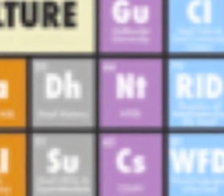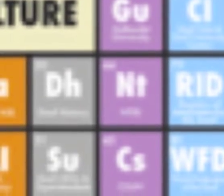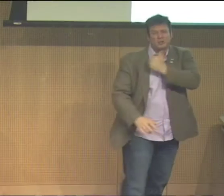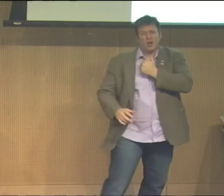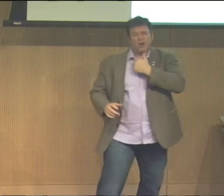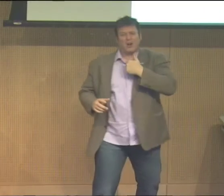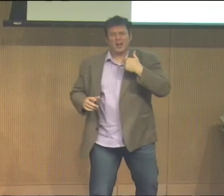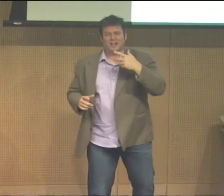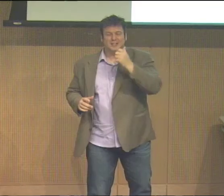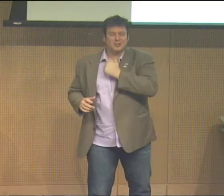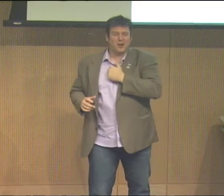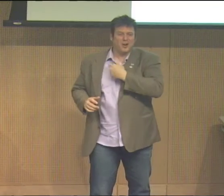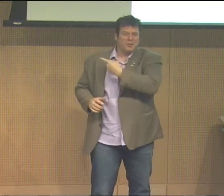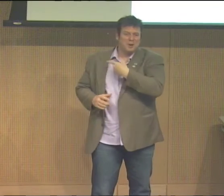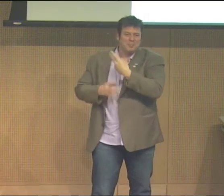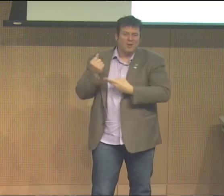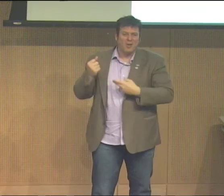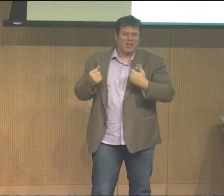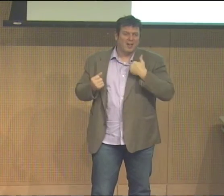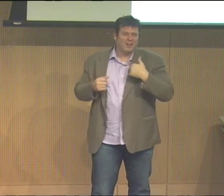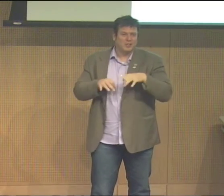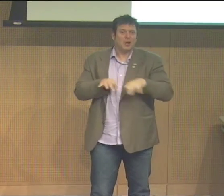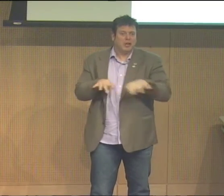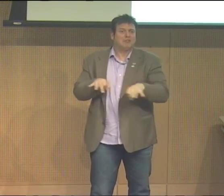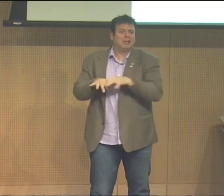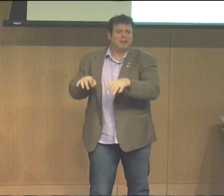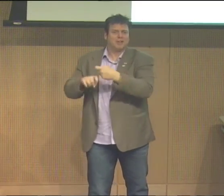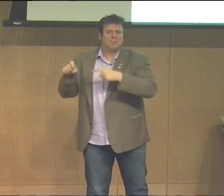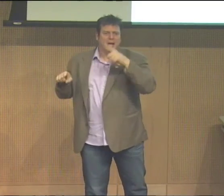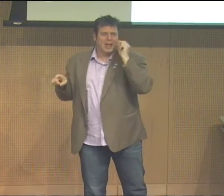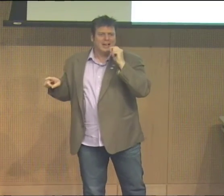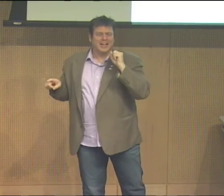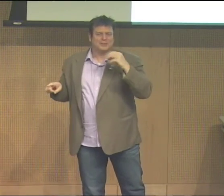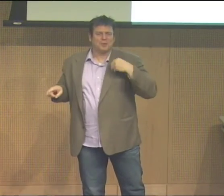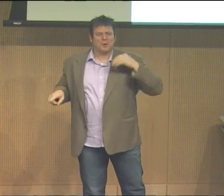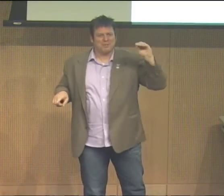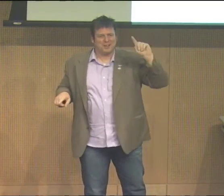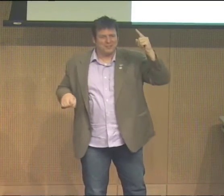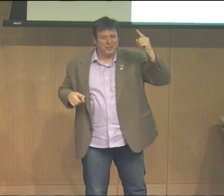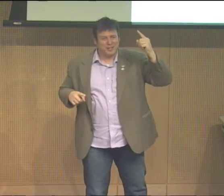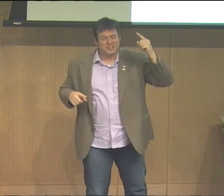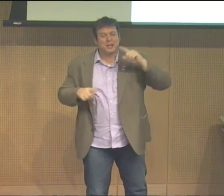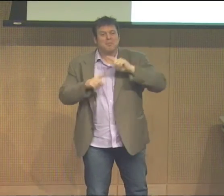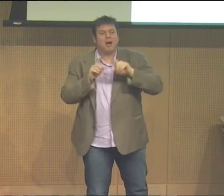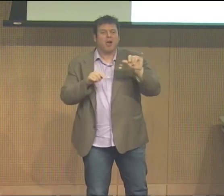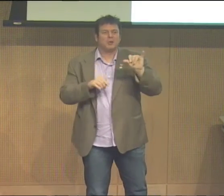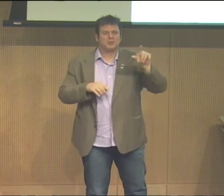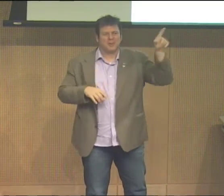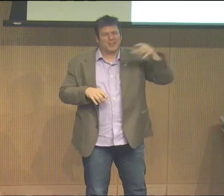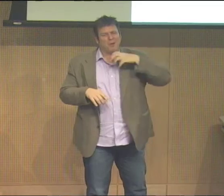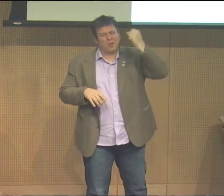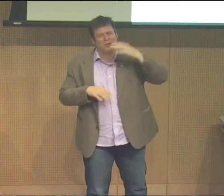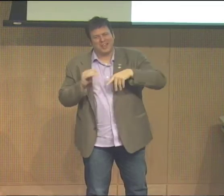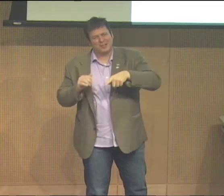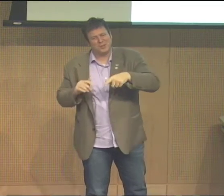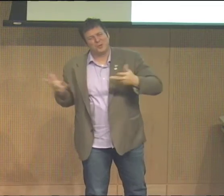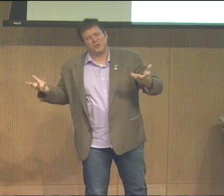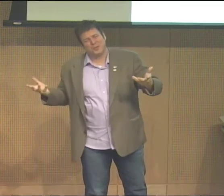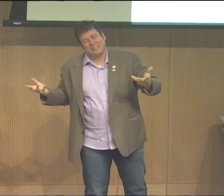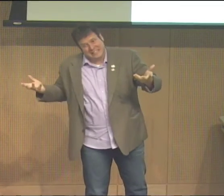I don't think so oh sorry sorry about that we both have so many degrees from Gallaudet that we had to put it first but you know it's a little older